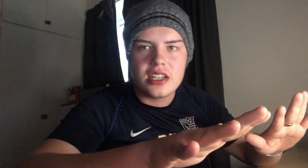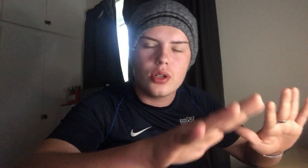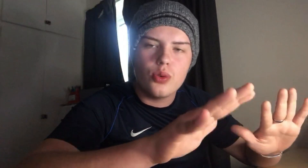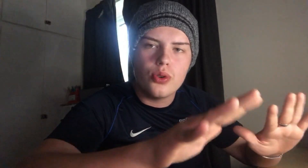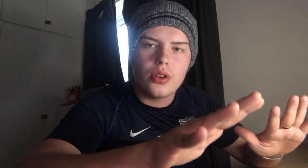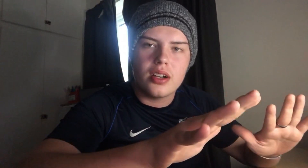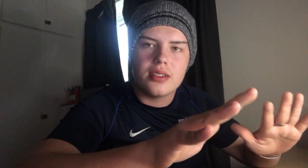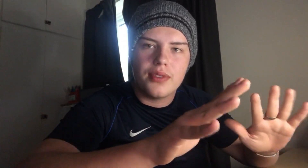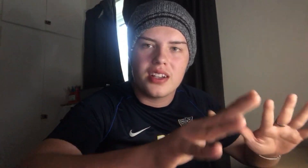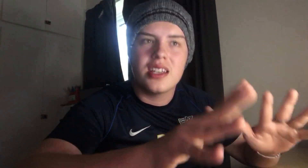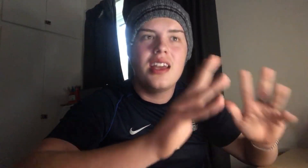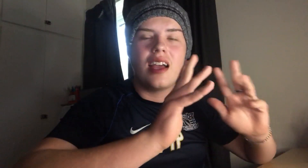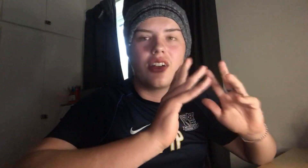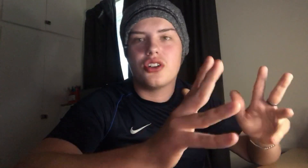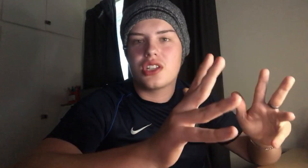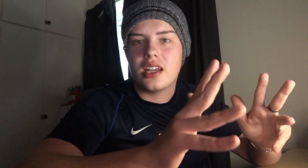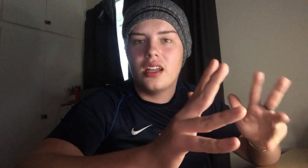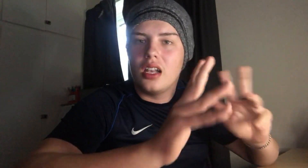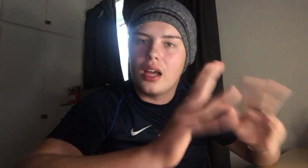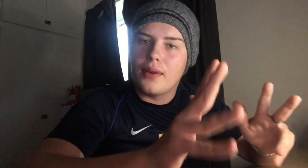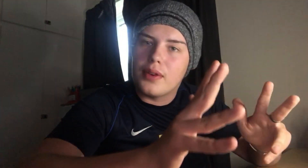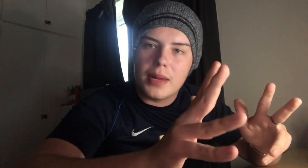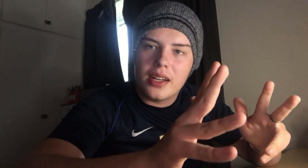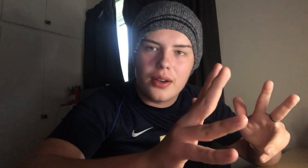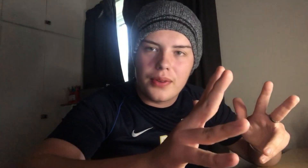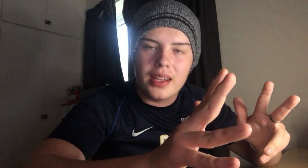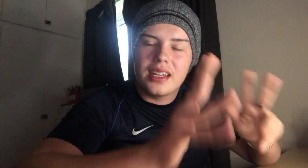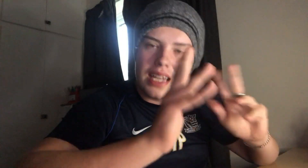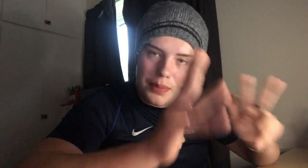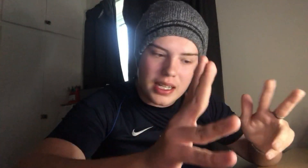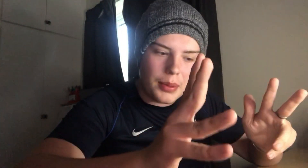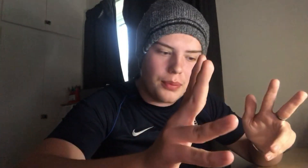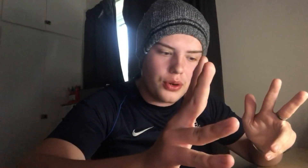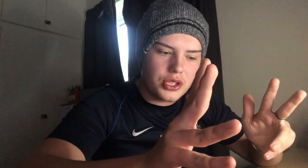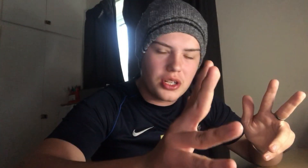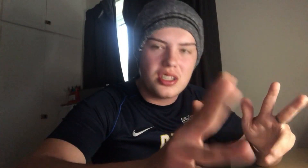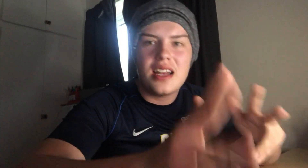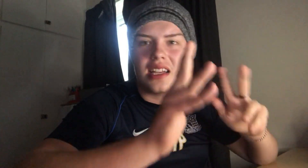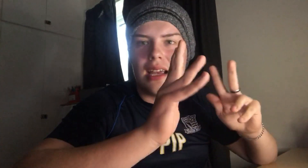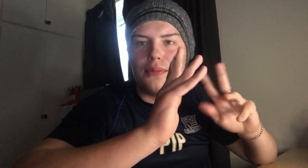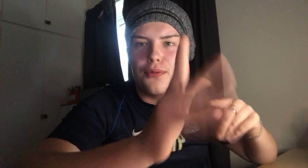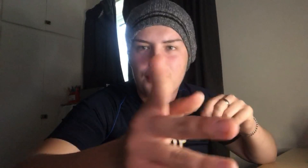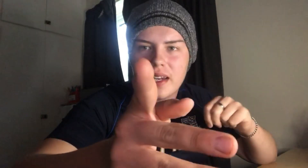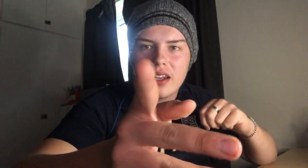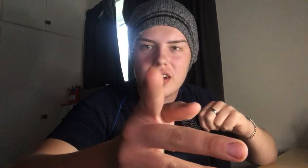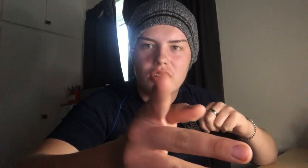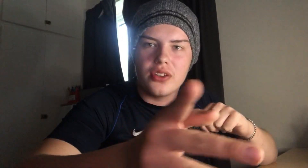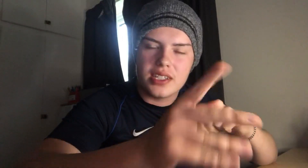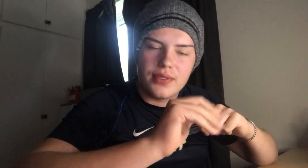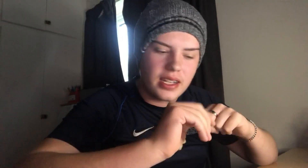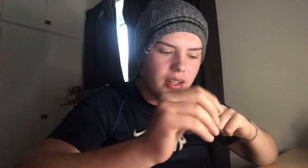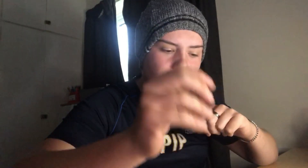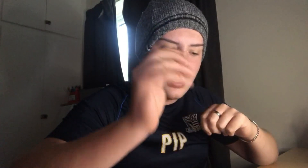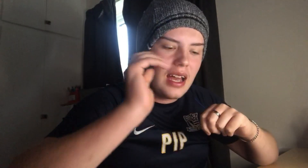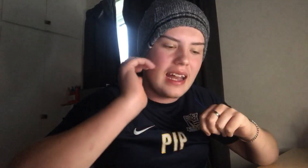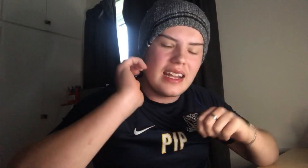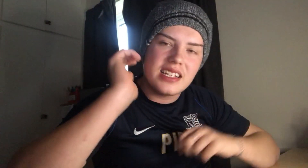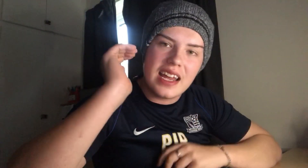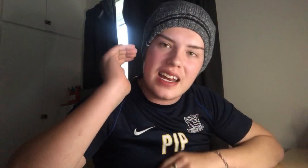listening to all your guys' advice, and gotta say, love every minute of it, keep it coming boys and girls, let's aim for 15 likes on this video, and let's get